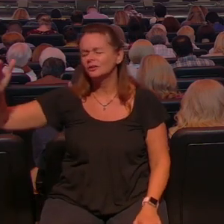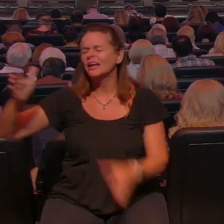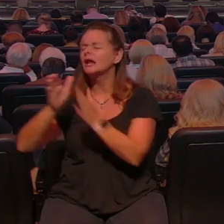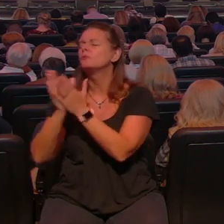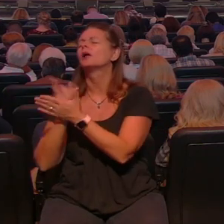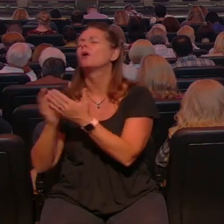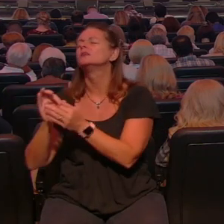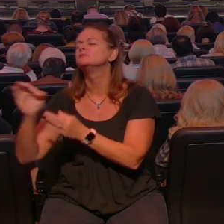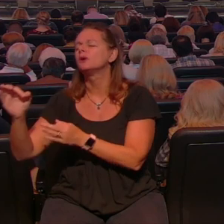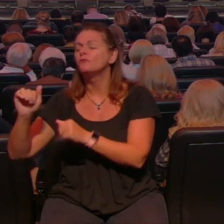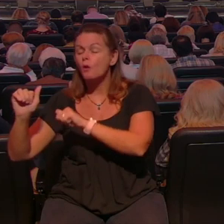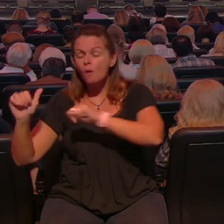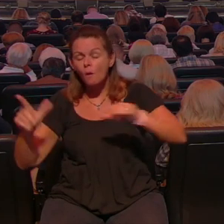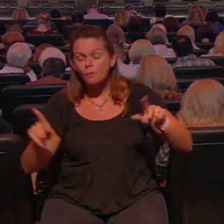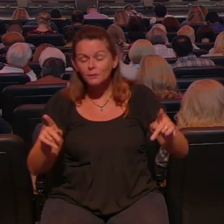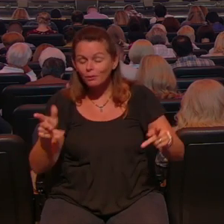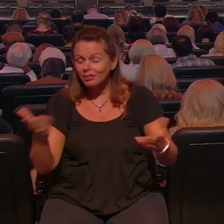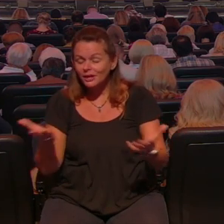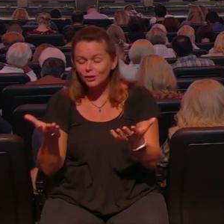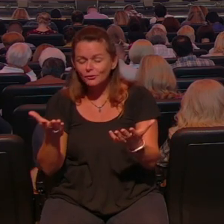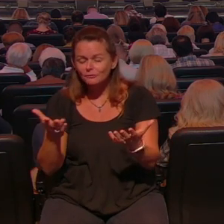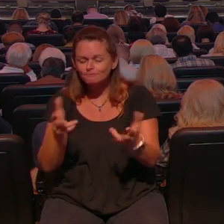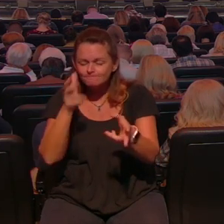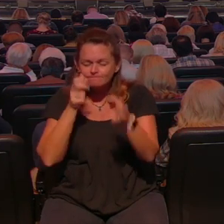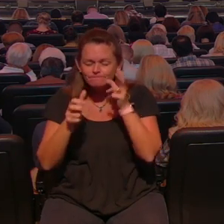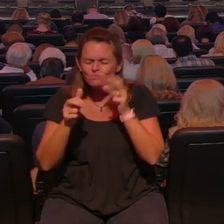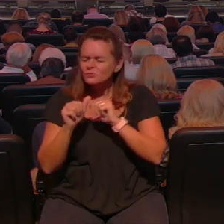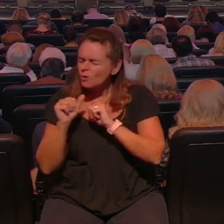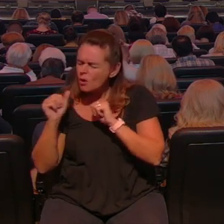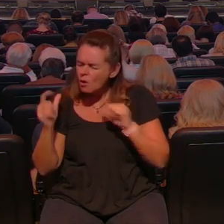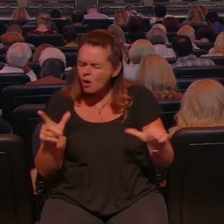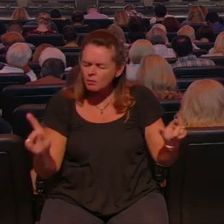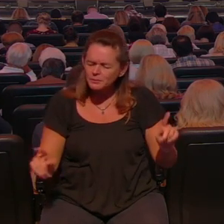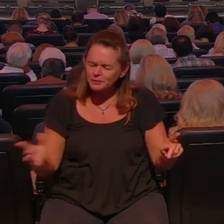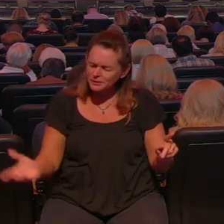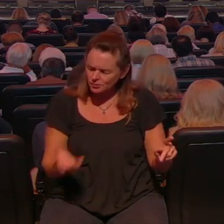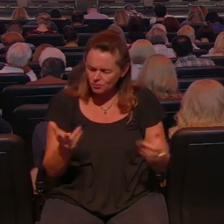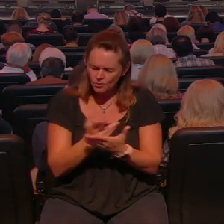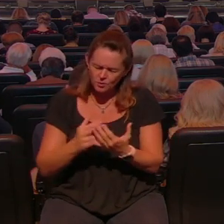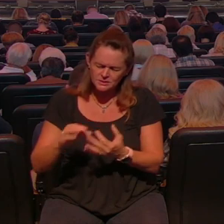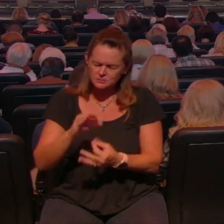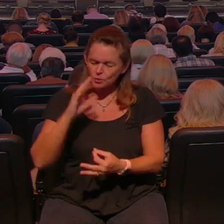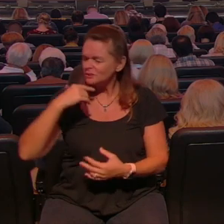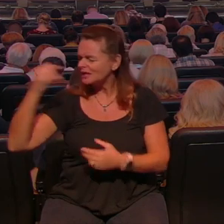for every person listening to this message every campus every church I pray Holy Spirit that you'll speak to every person